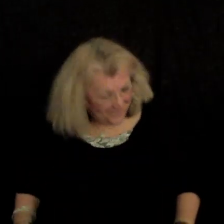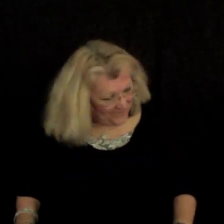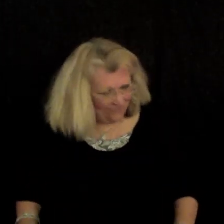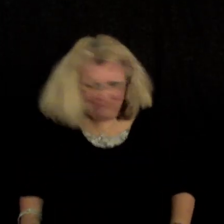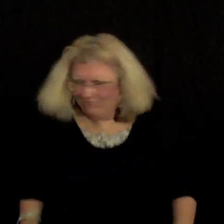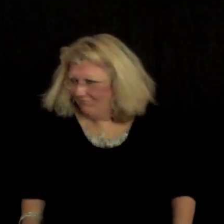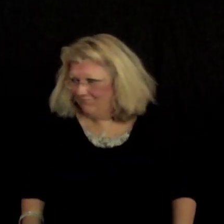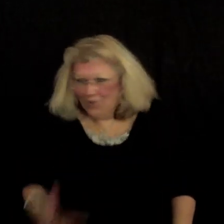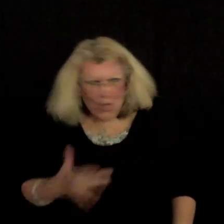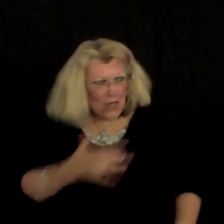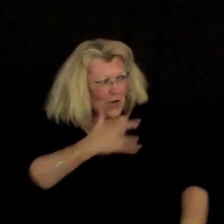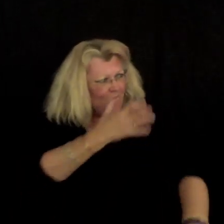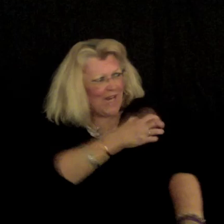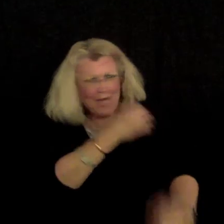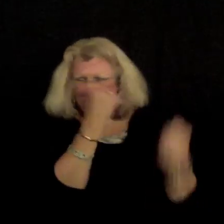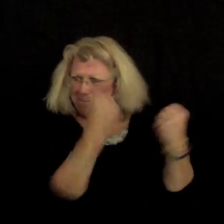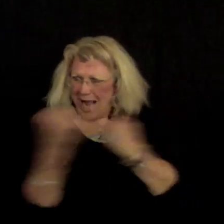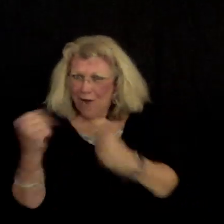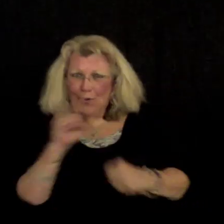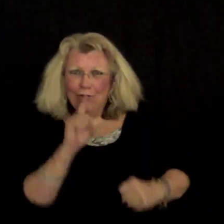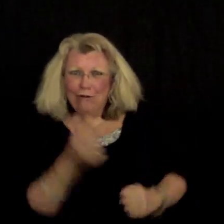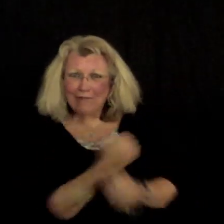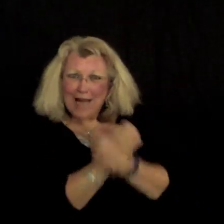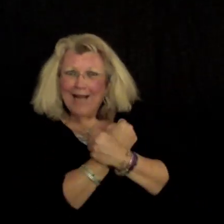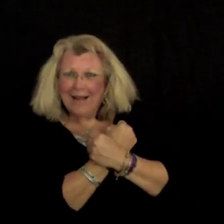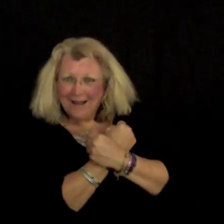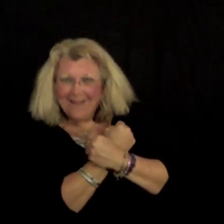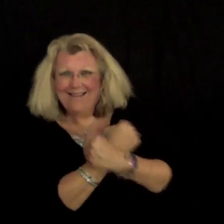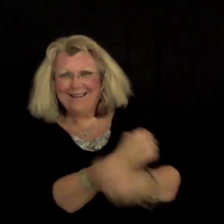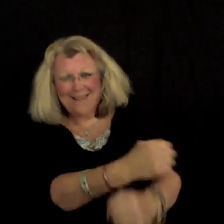Feel the power of love